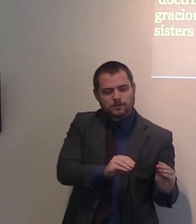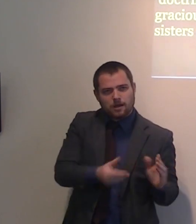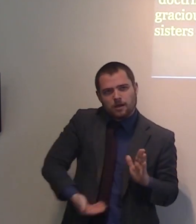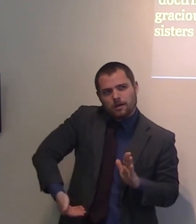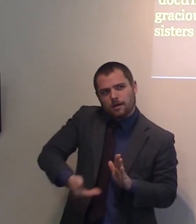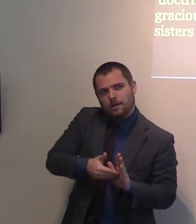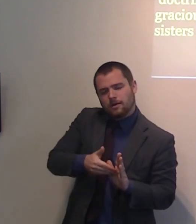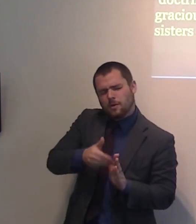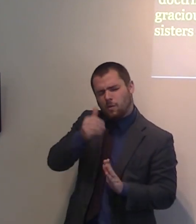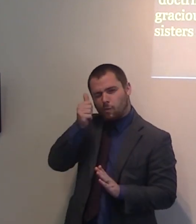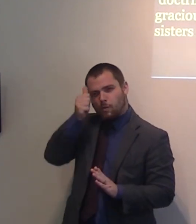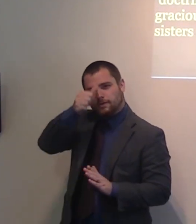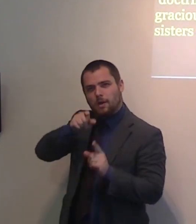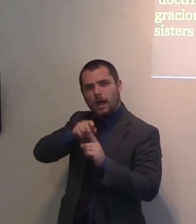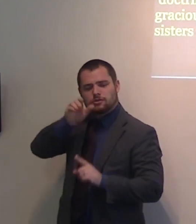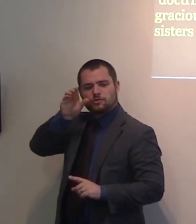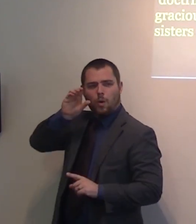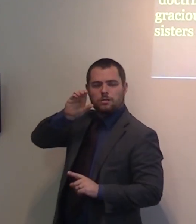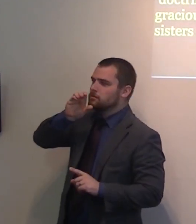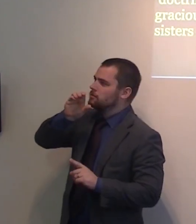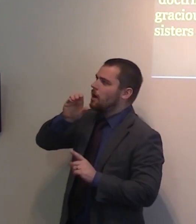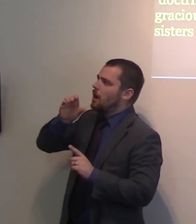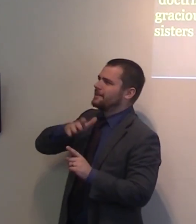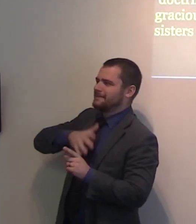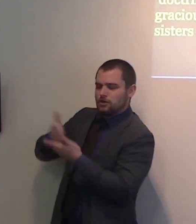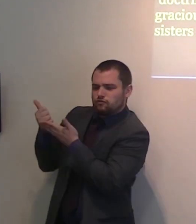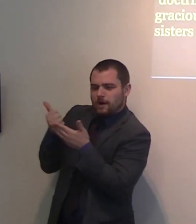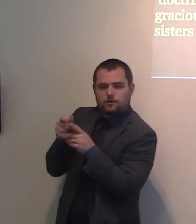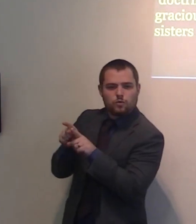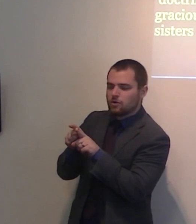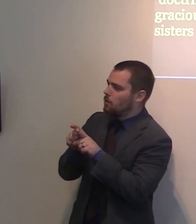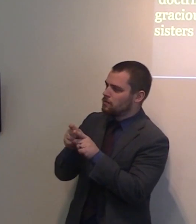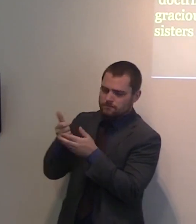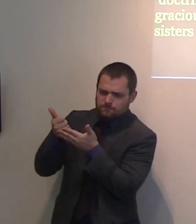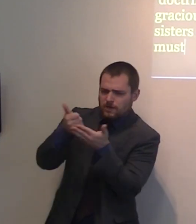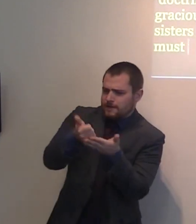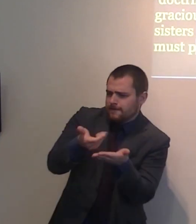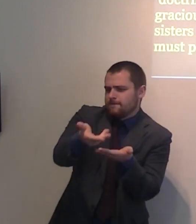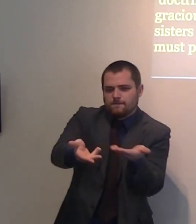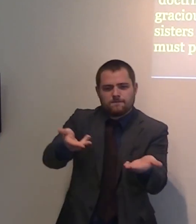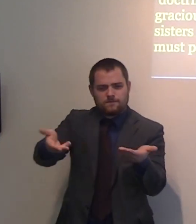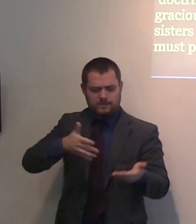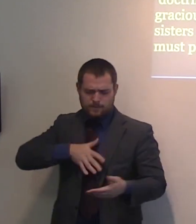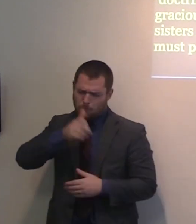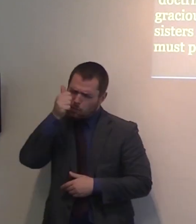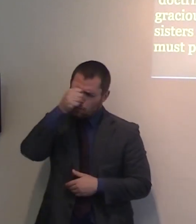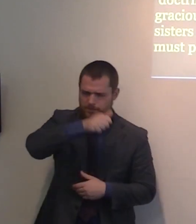you are the salt of the earth. Pray daily for wisdom. The ninth one. I hope you don't